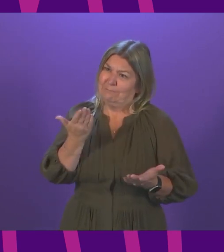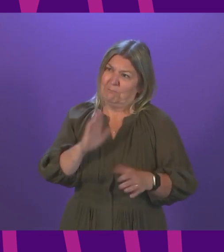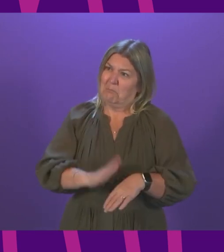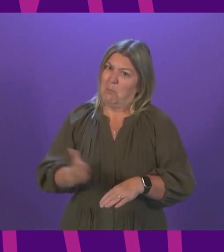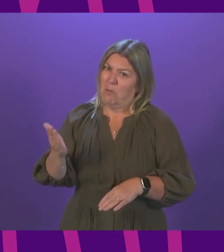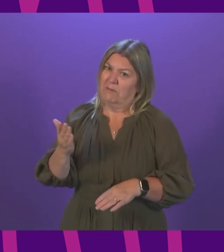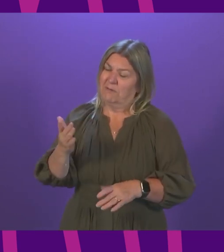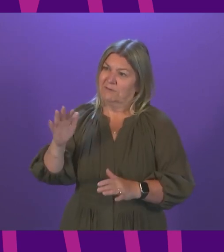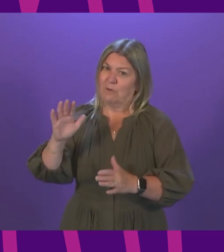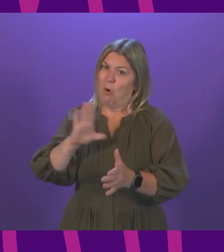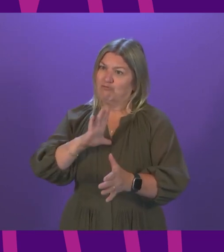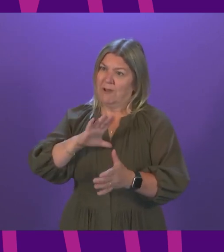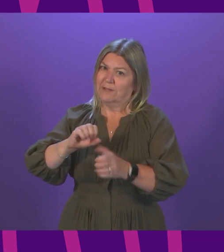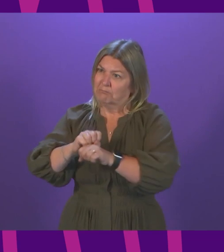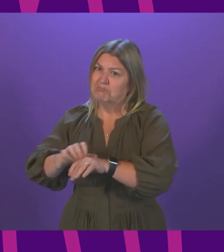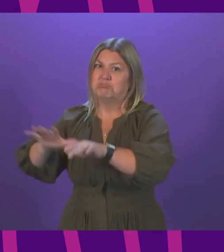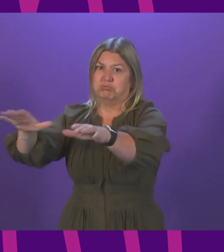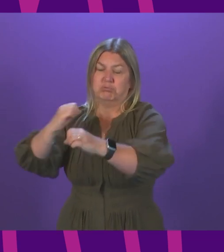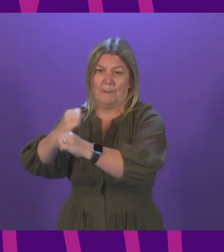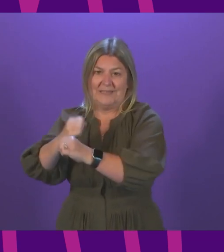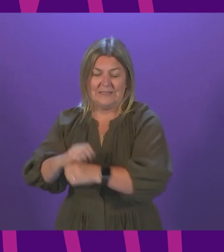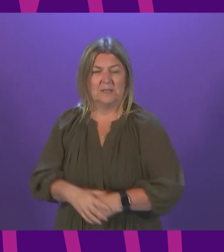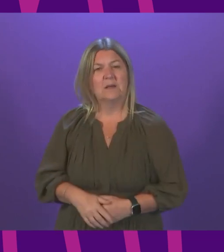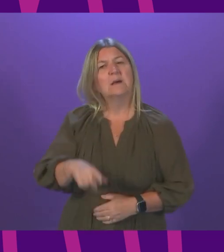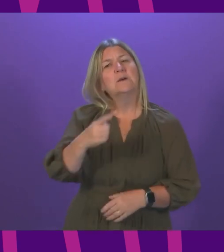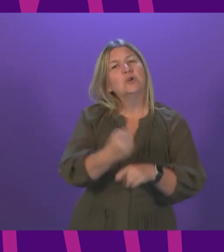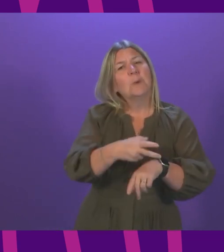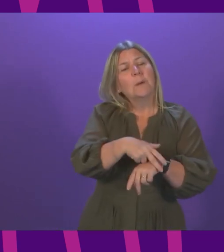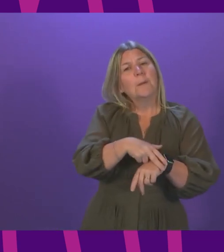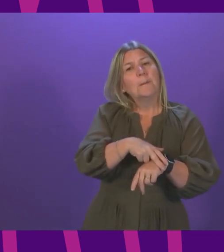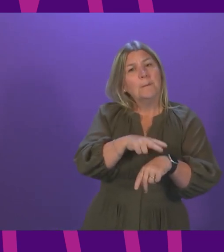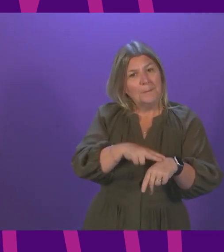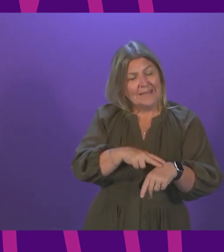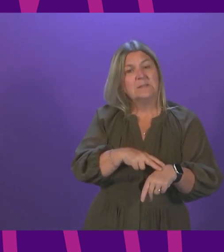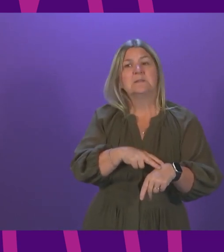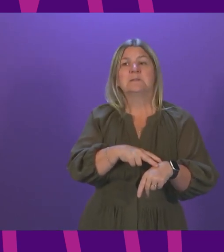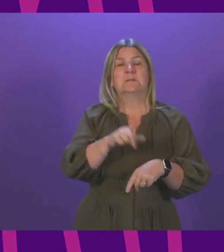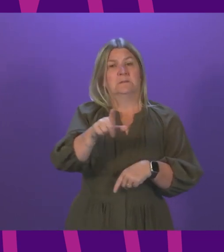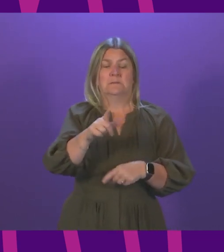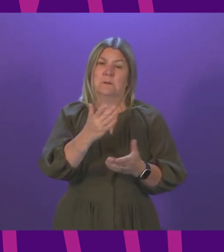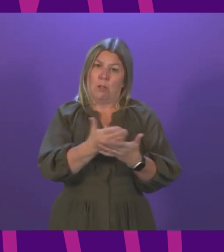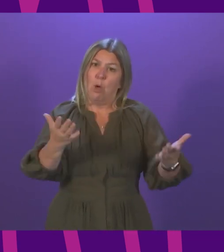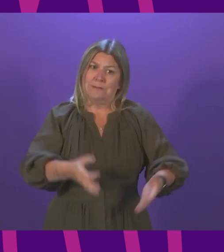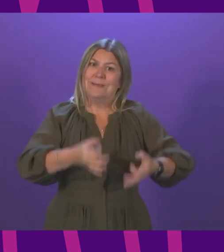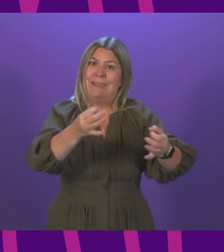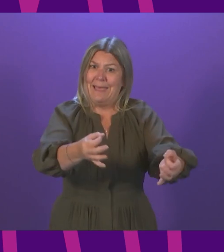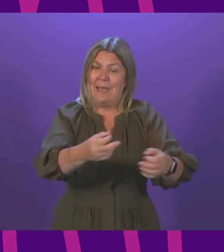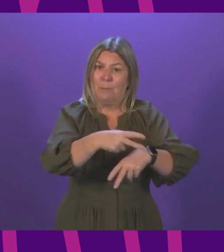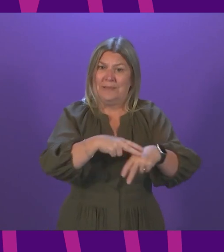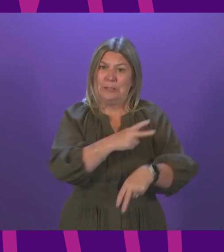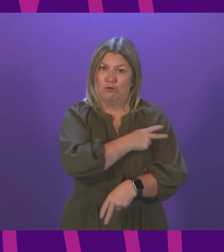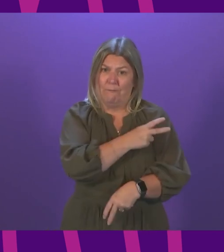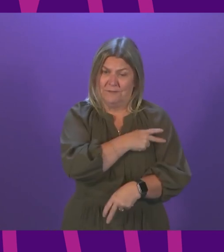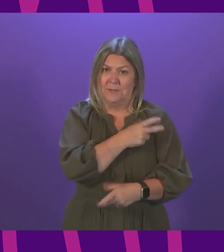significant frontline policing resources are being lost due to delays at E&E departments, and many police officers are now spending hours